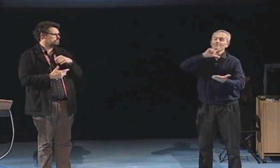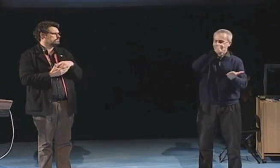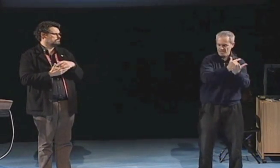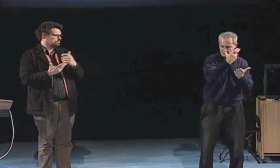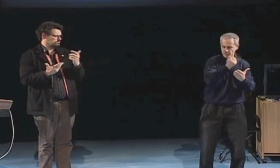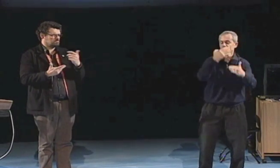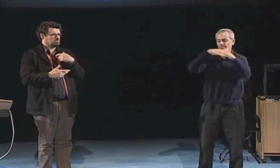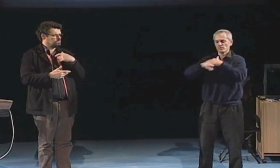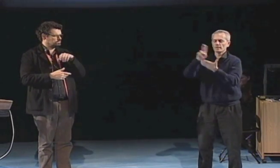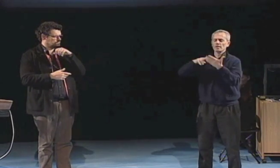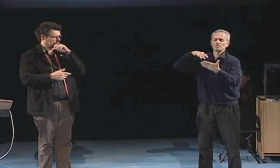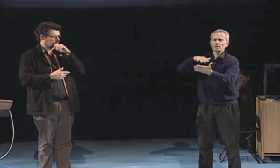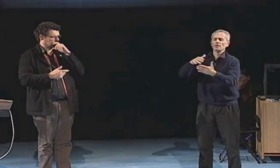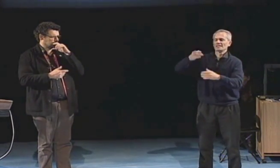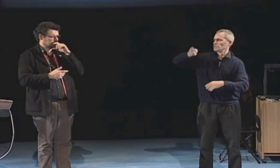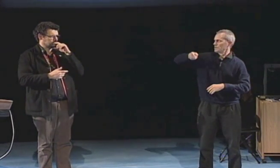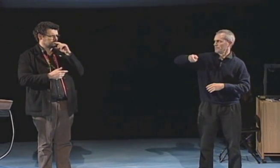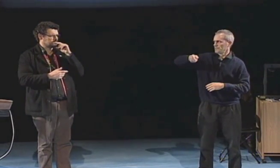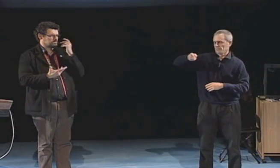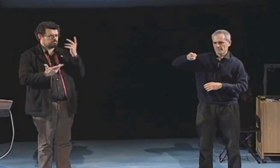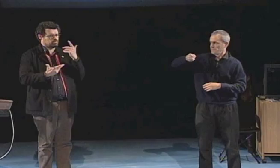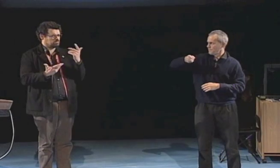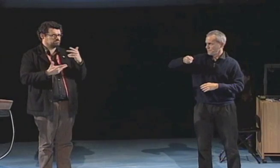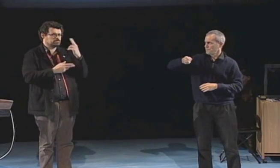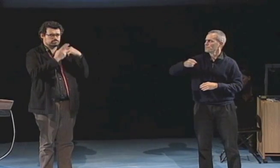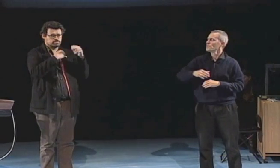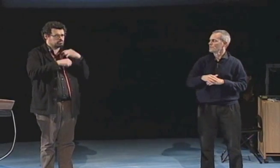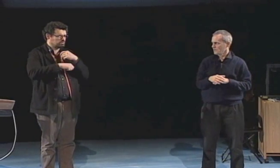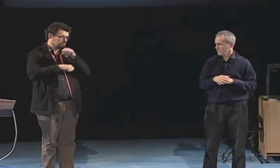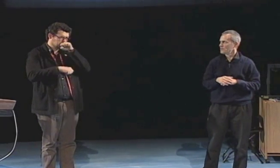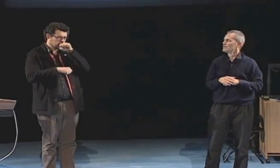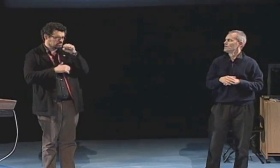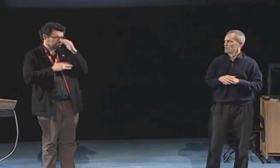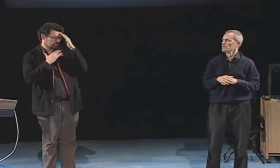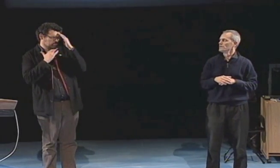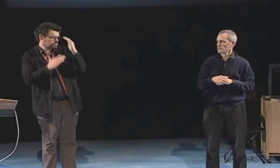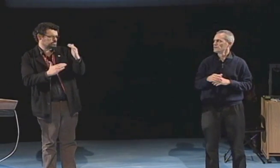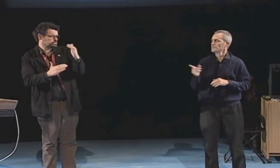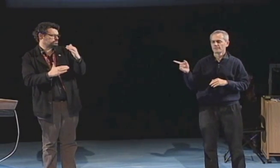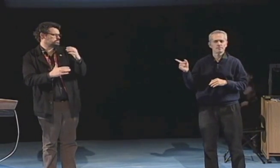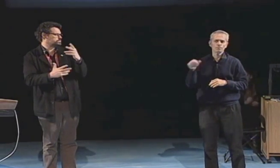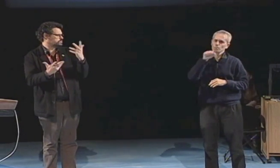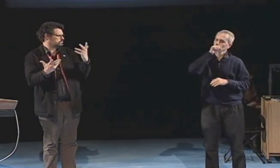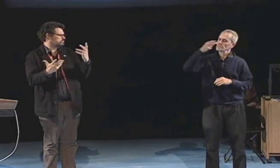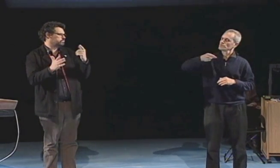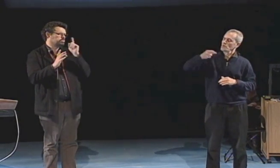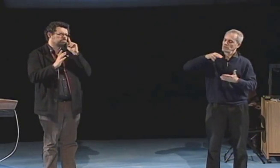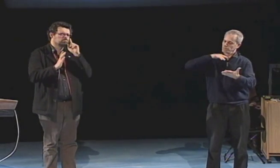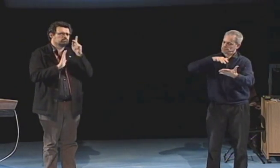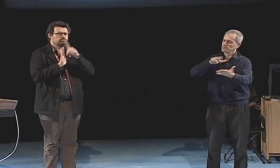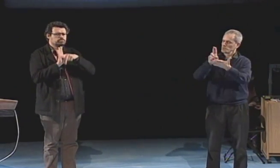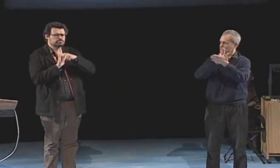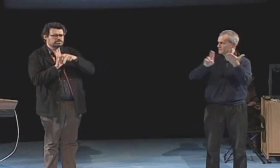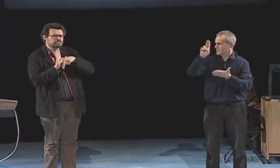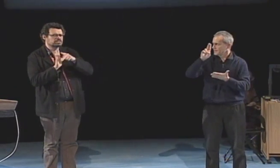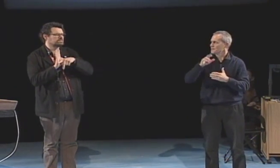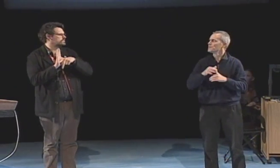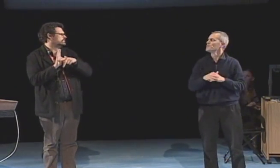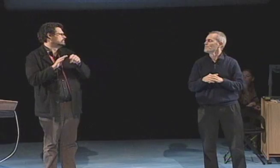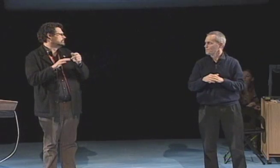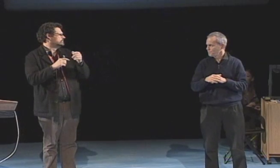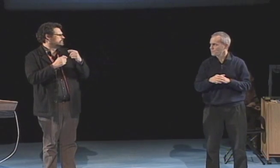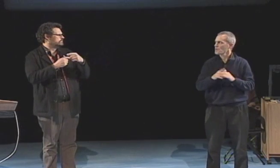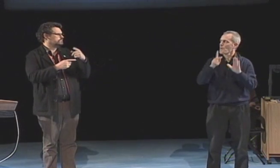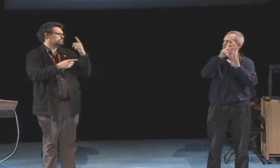The next stage of my life consisted of attending university. I went to university and majored in history which I